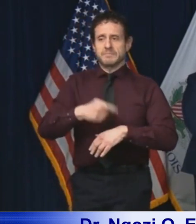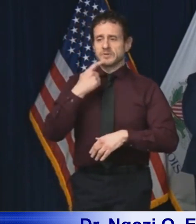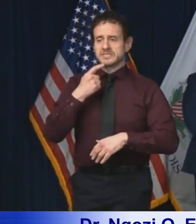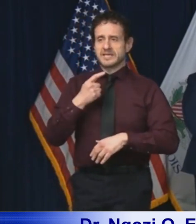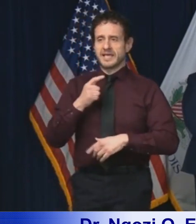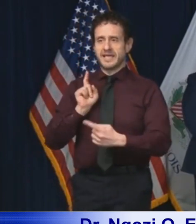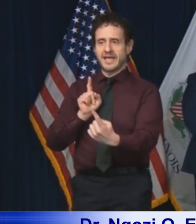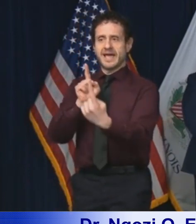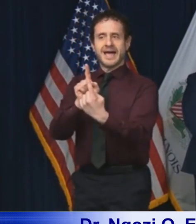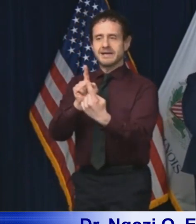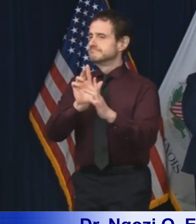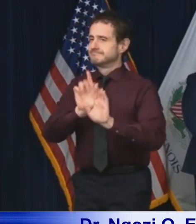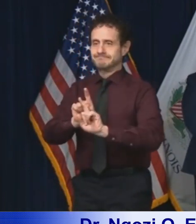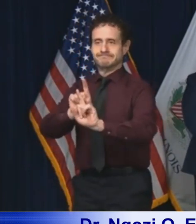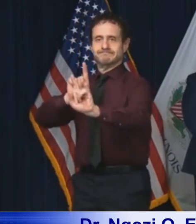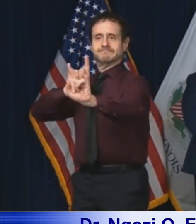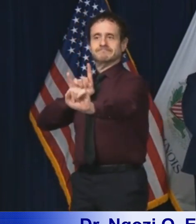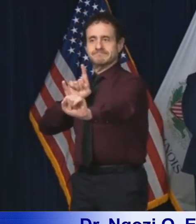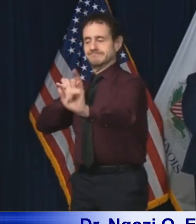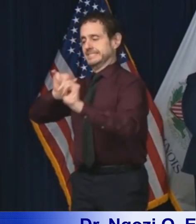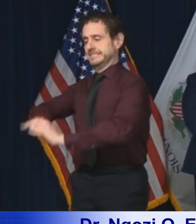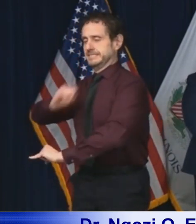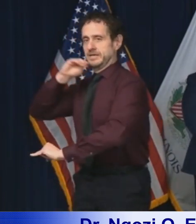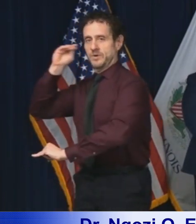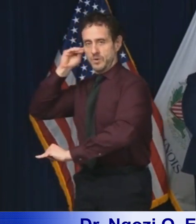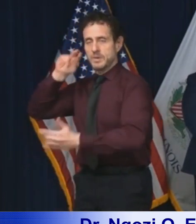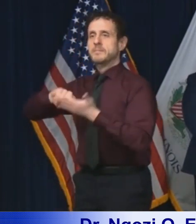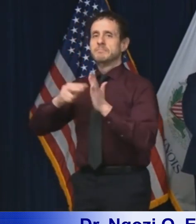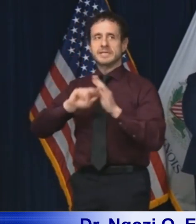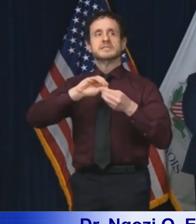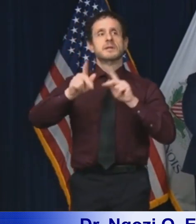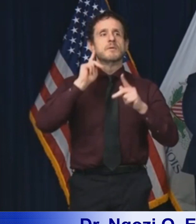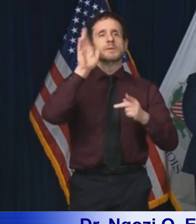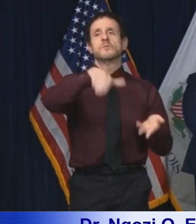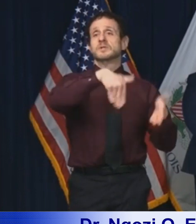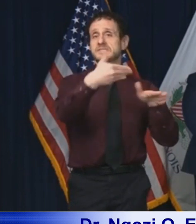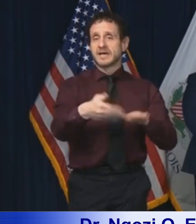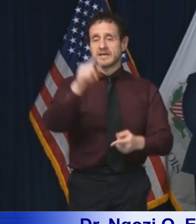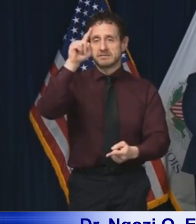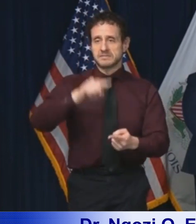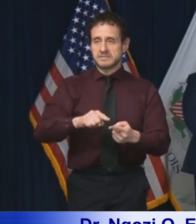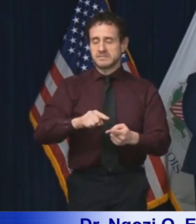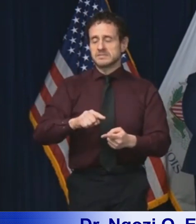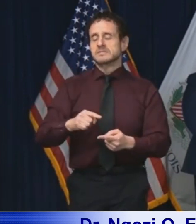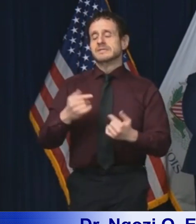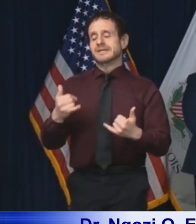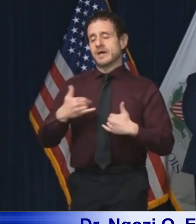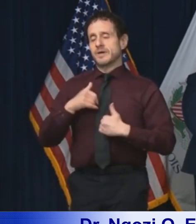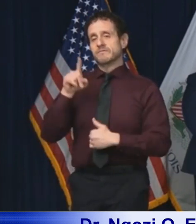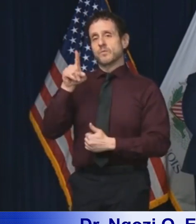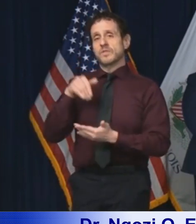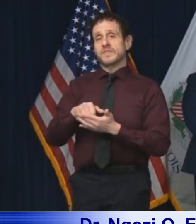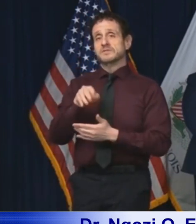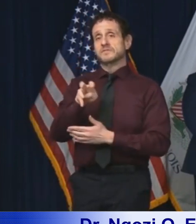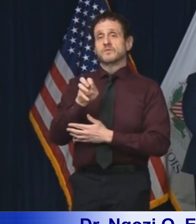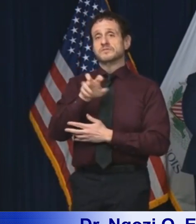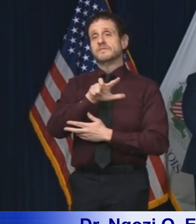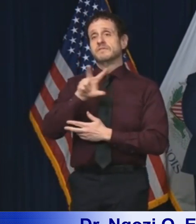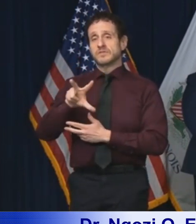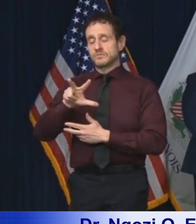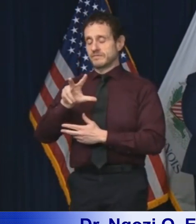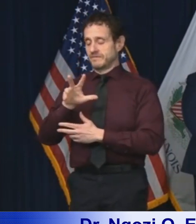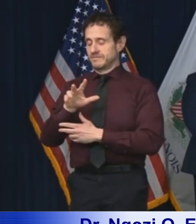gesture that we forgo can help decrease our deaths. We added 1,453 new cases